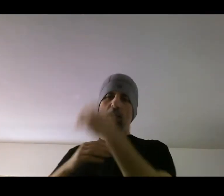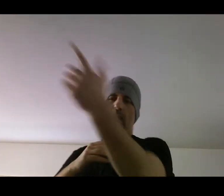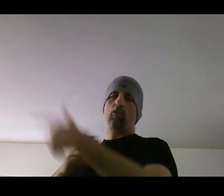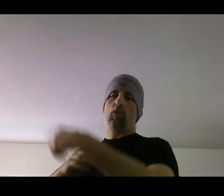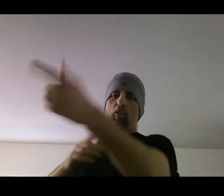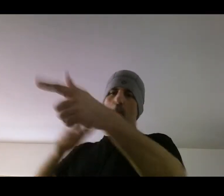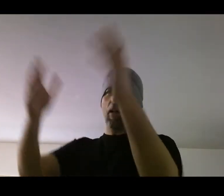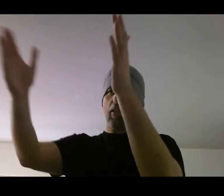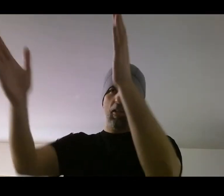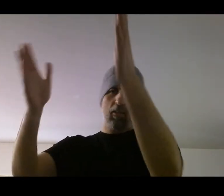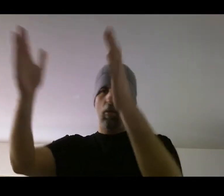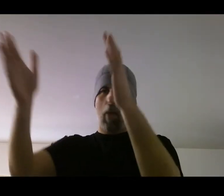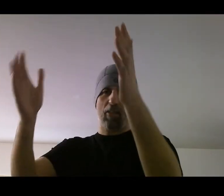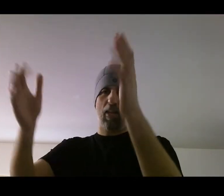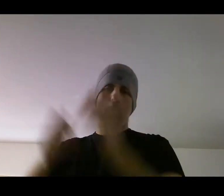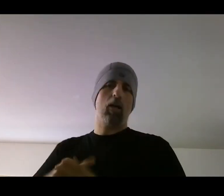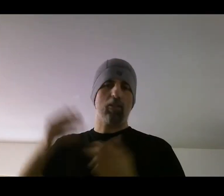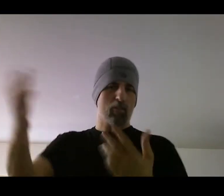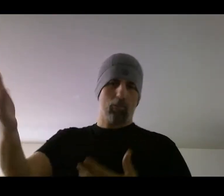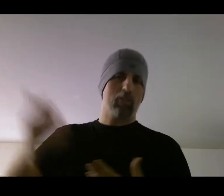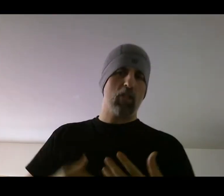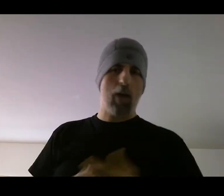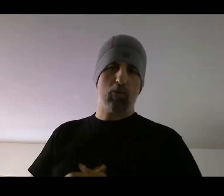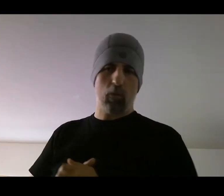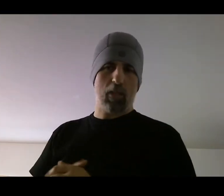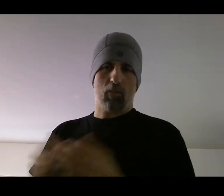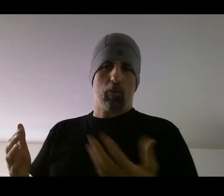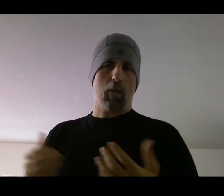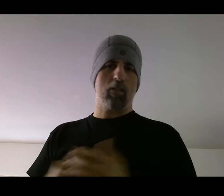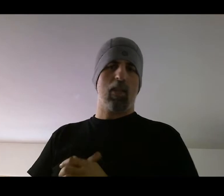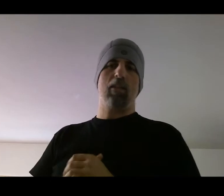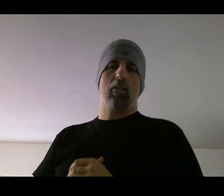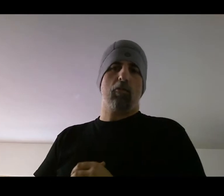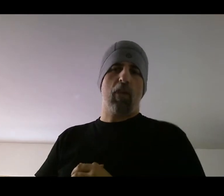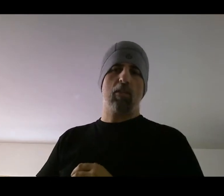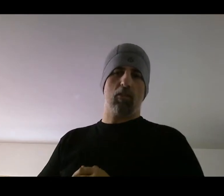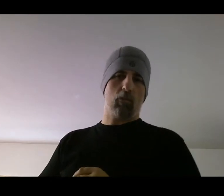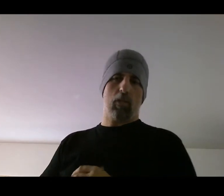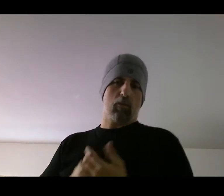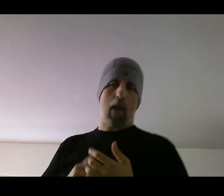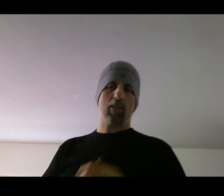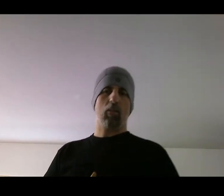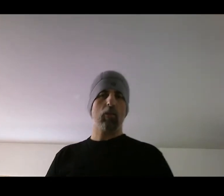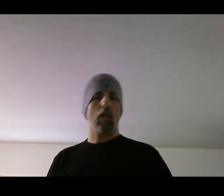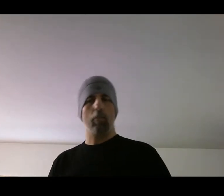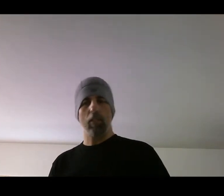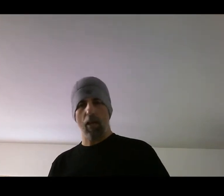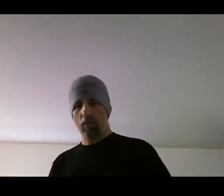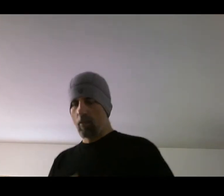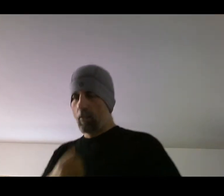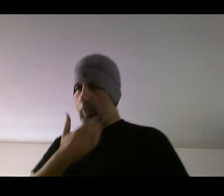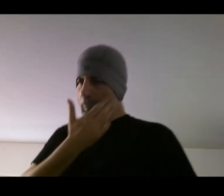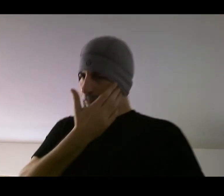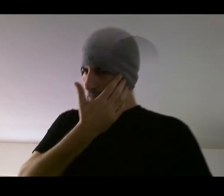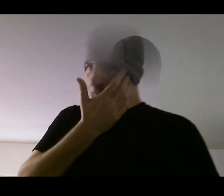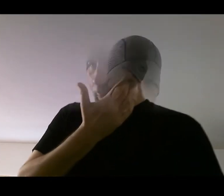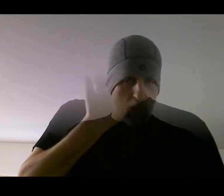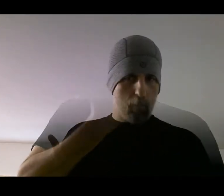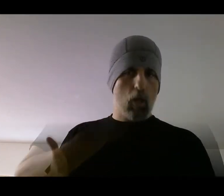can't use his body to mask that punch. That's what a jab's doing. That's what a punch landing in your face is doing. It's masking what's coming next. The other side of blocking